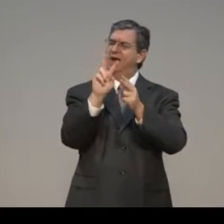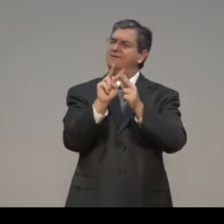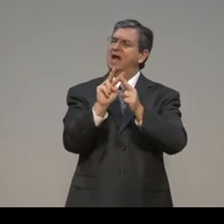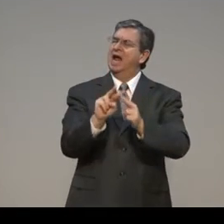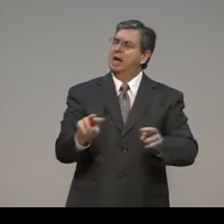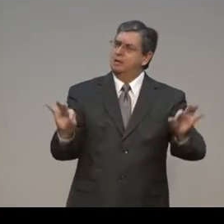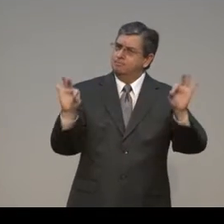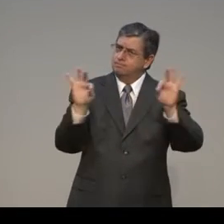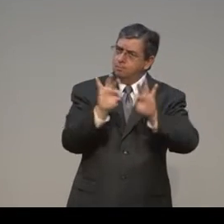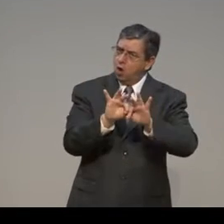verse 5.